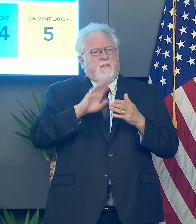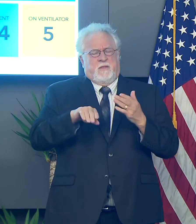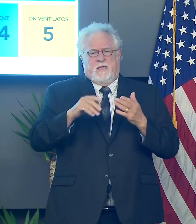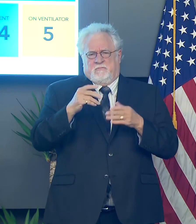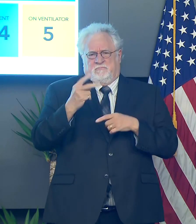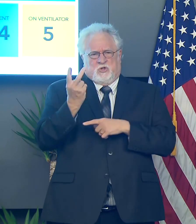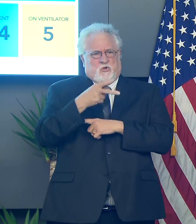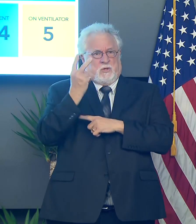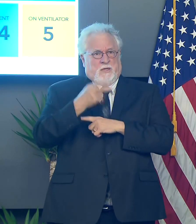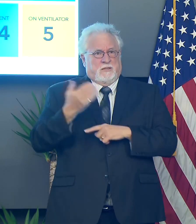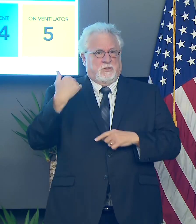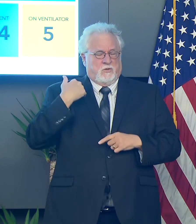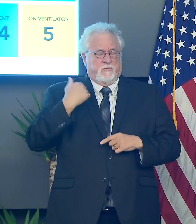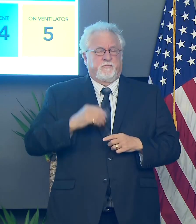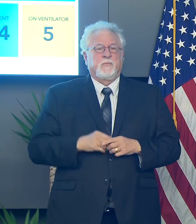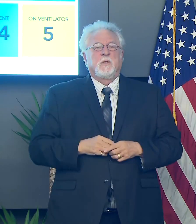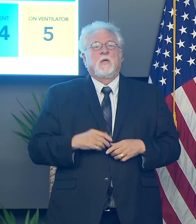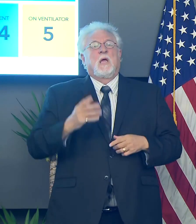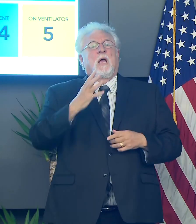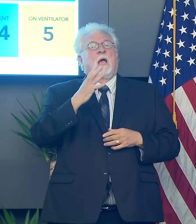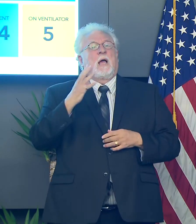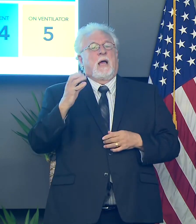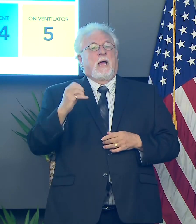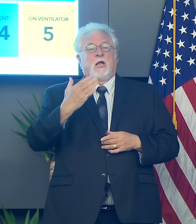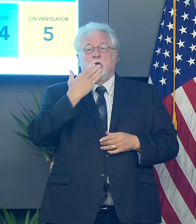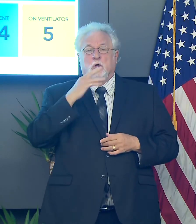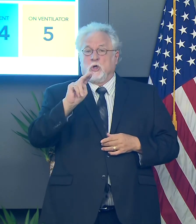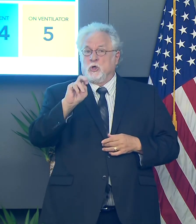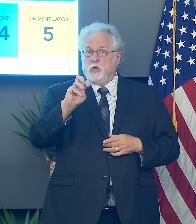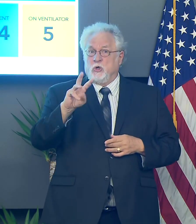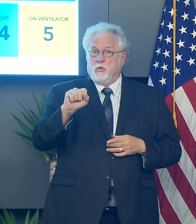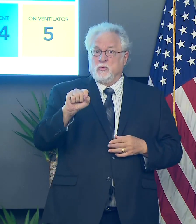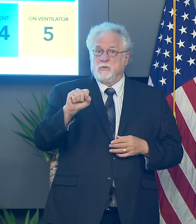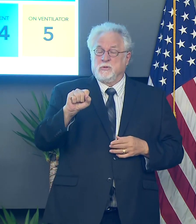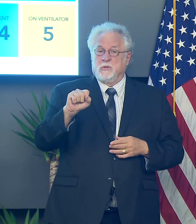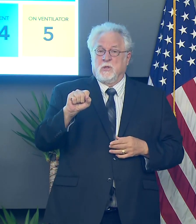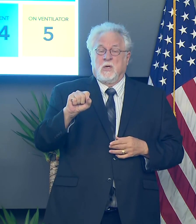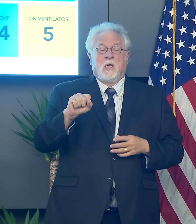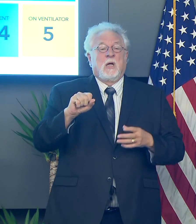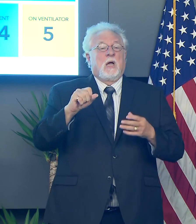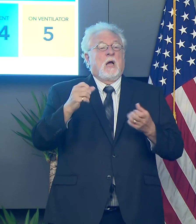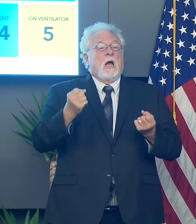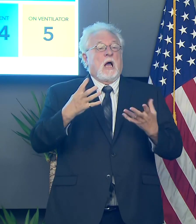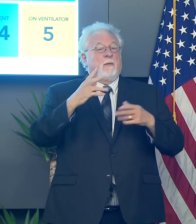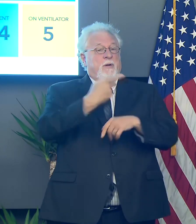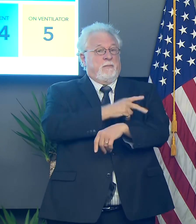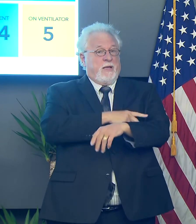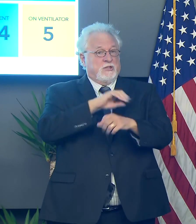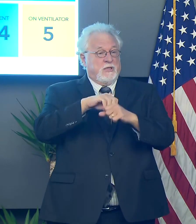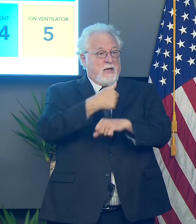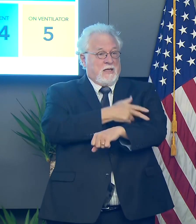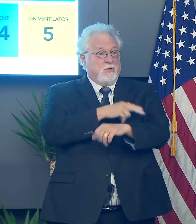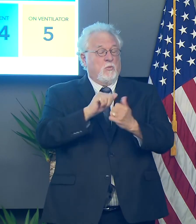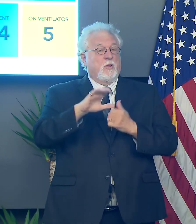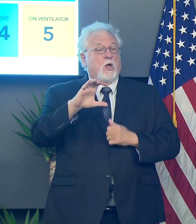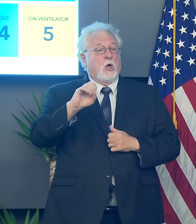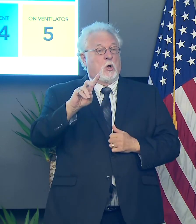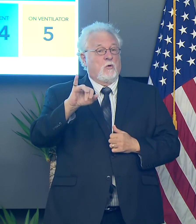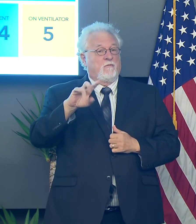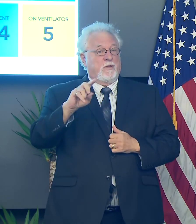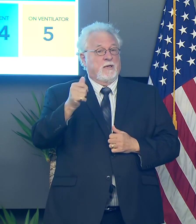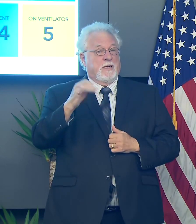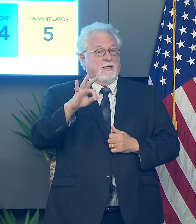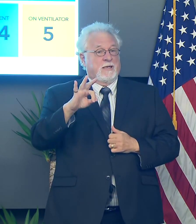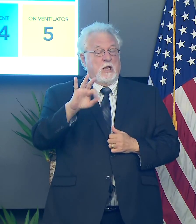couple of days ago. And the good news here is the number of patients in our hospitals with COVID-19 is